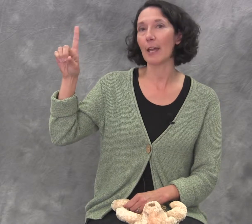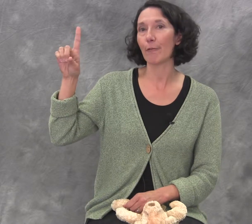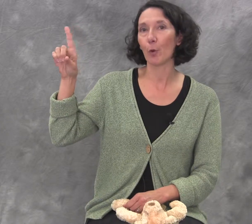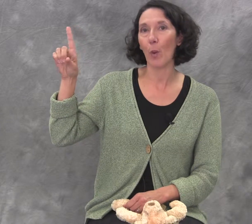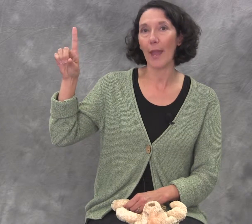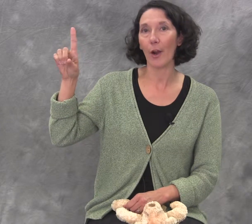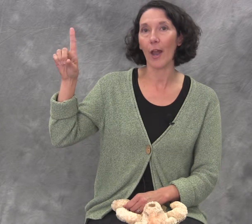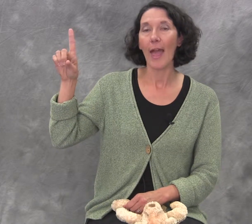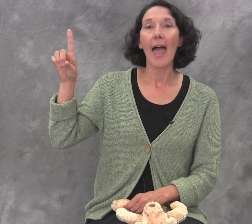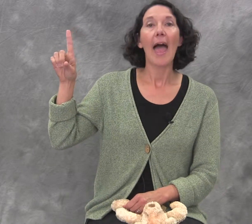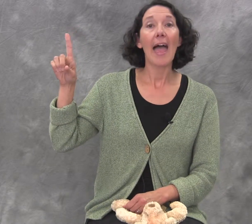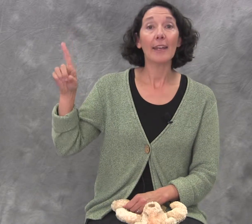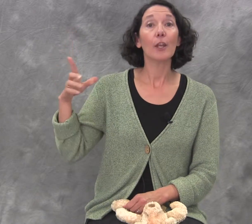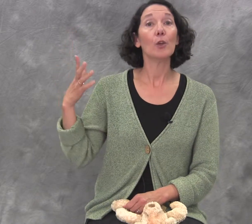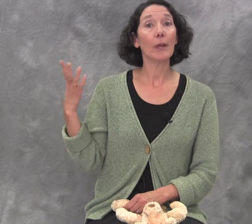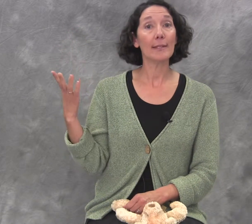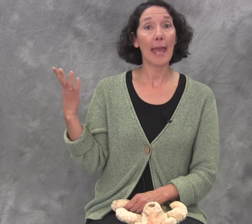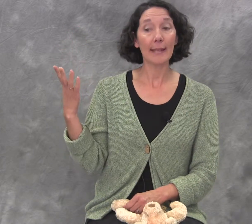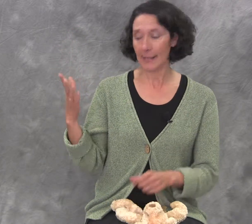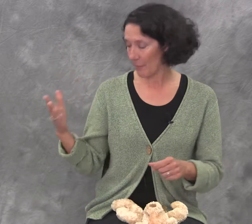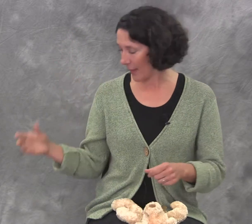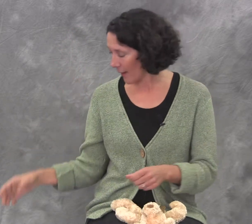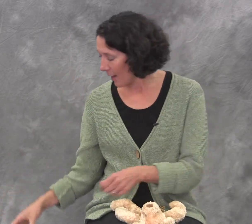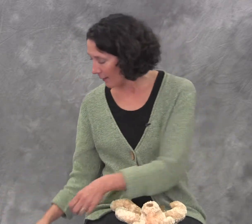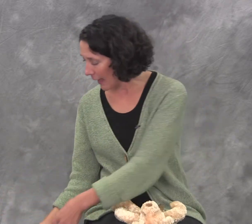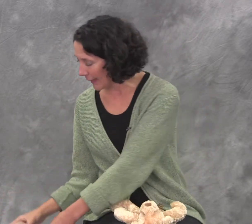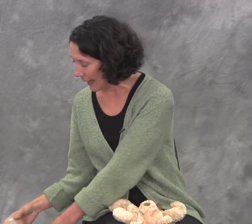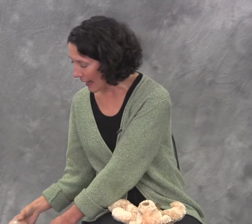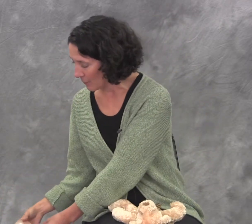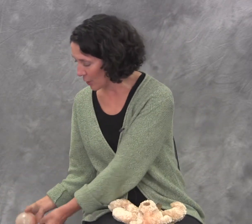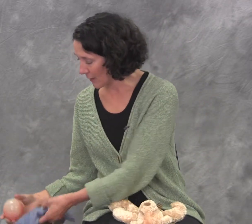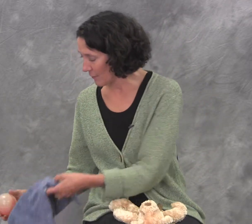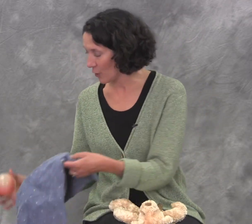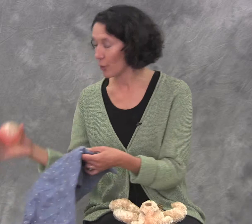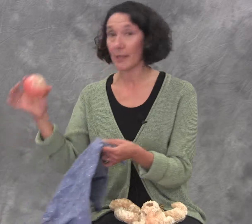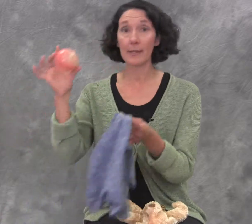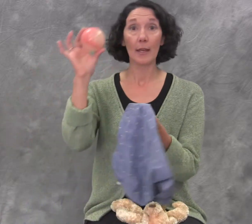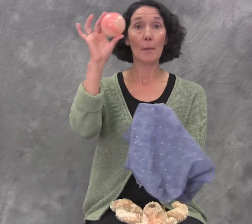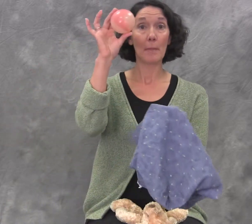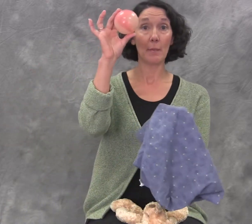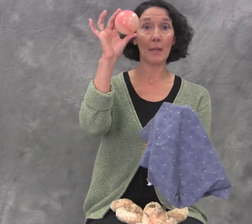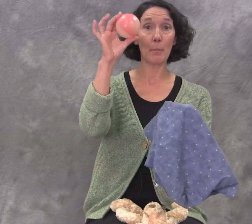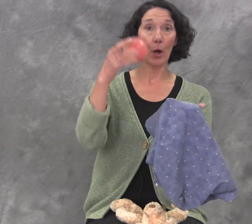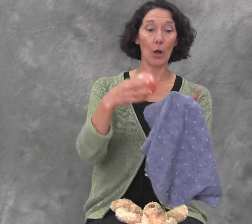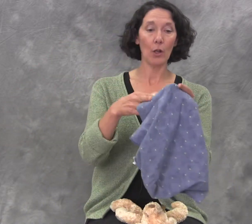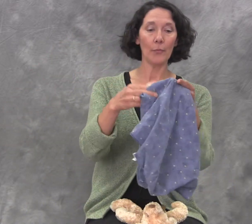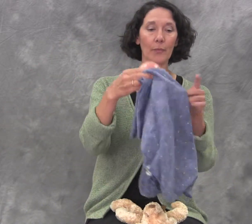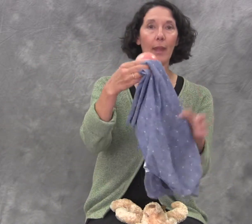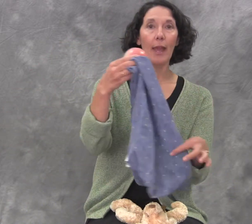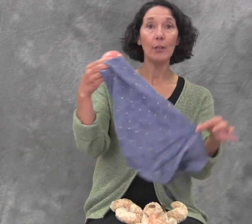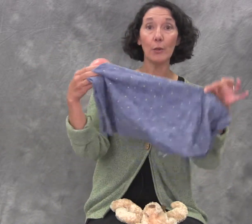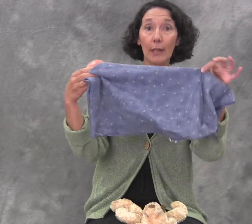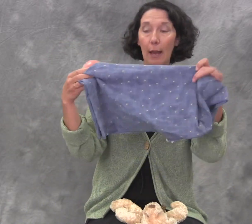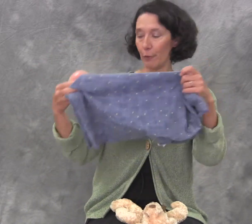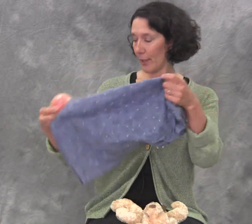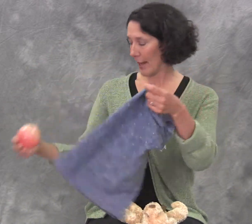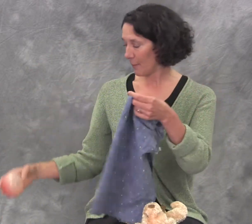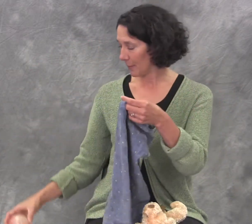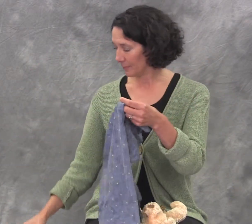a sign for where. And you can take something like an object of interest, maybe a ball, and you can cover it up.